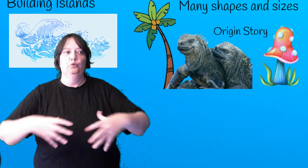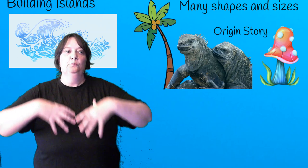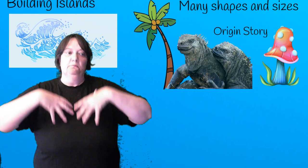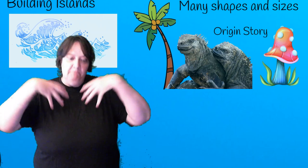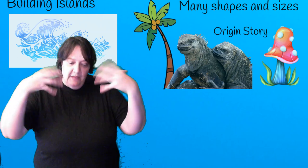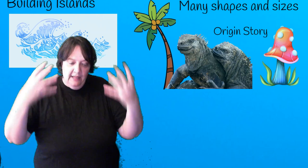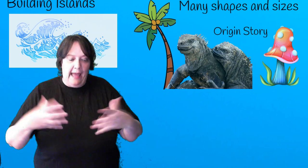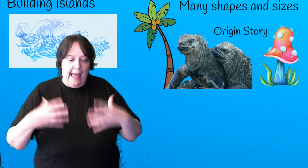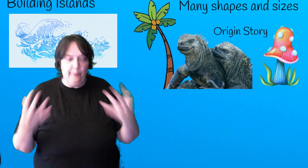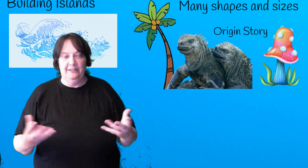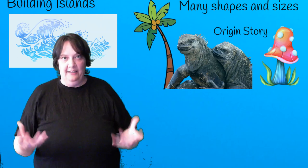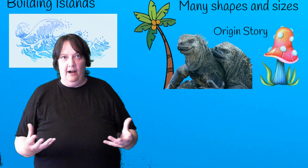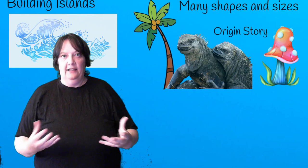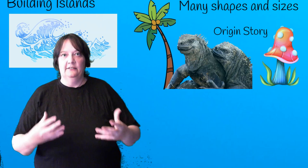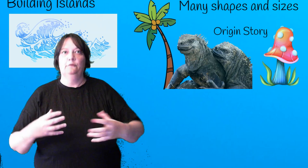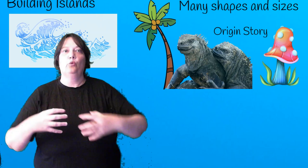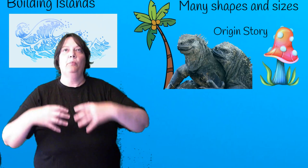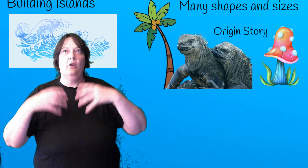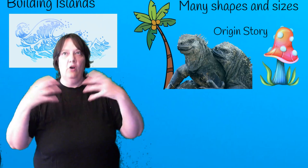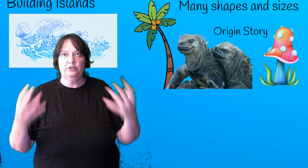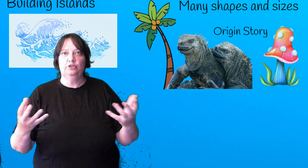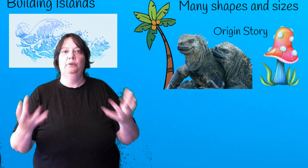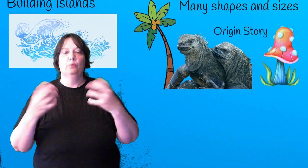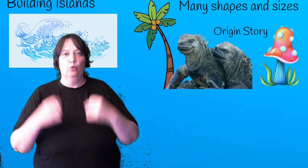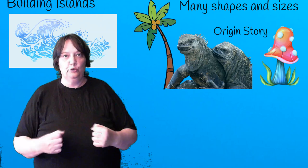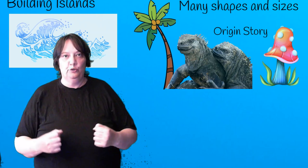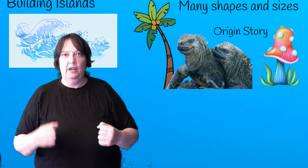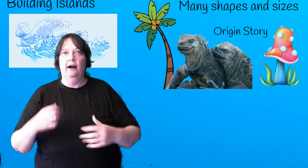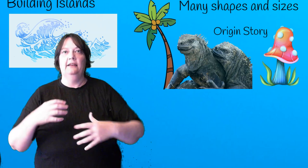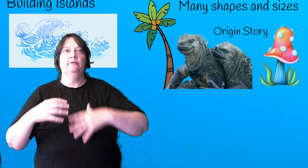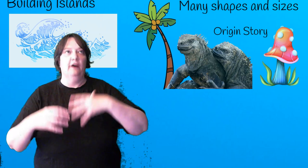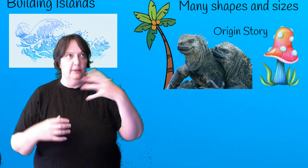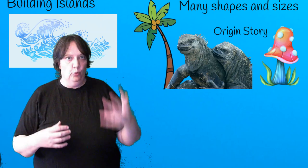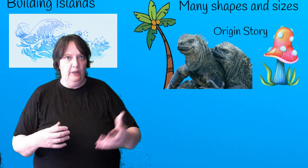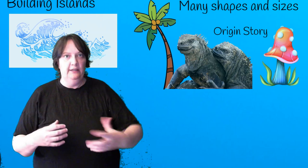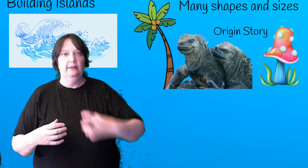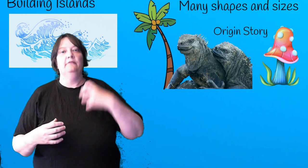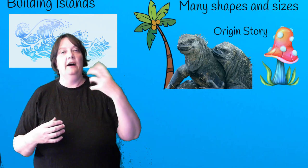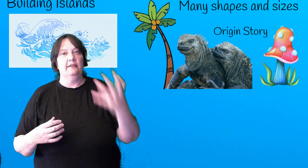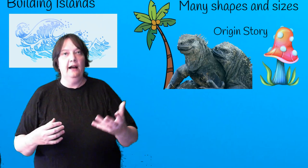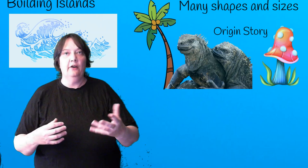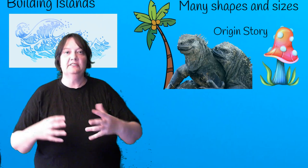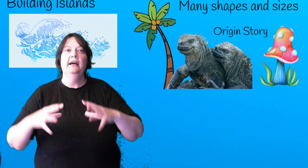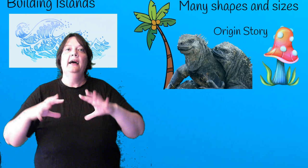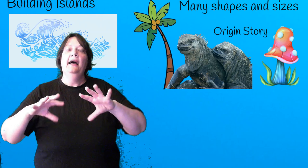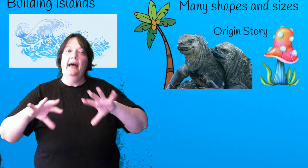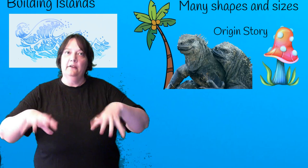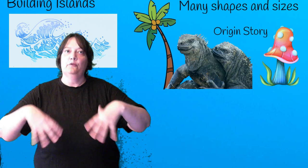inhabit the island, for plants to be brought to the island via the wind and via the currents and for